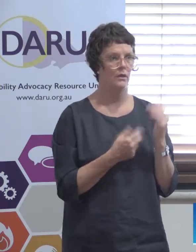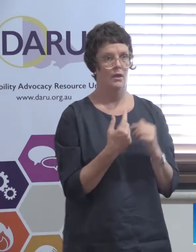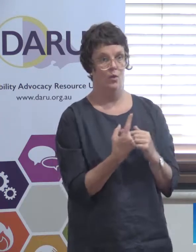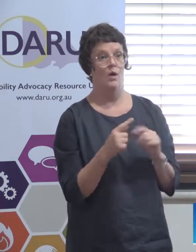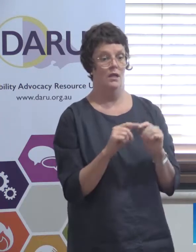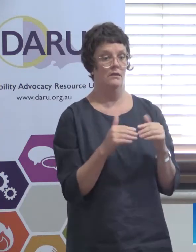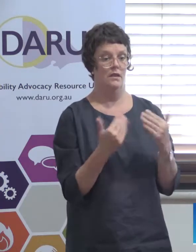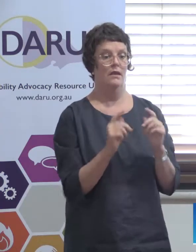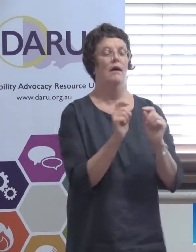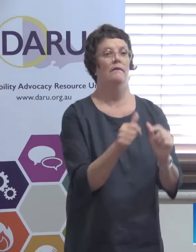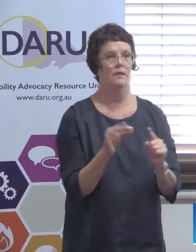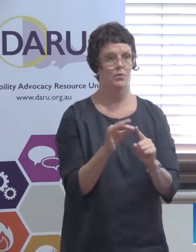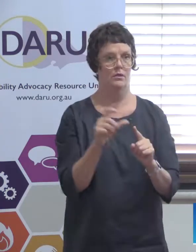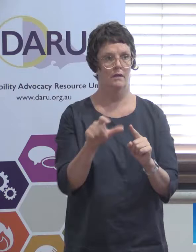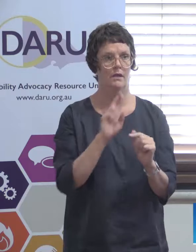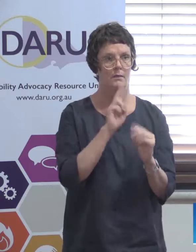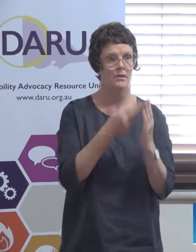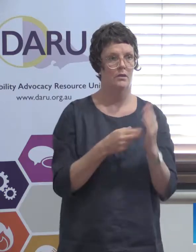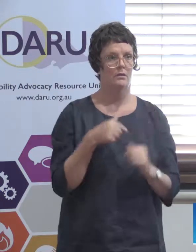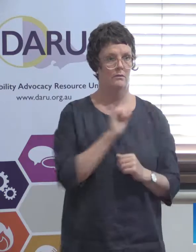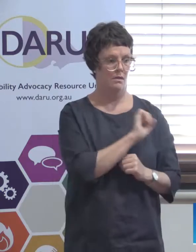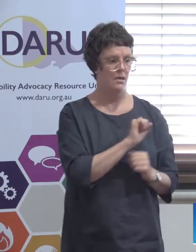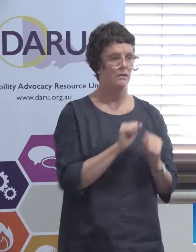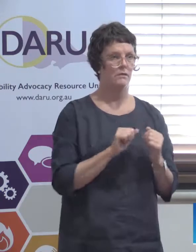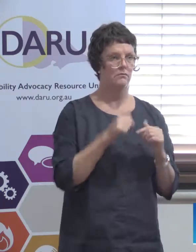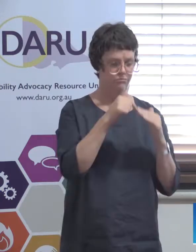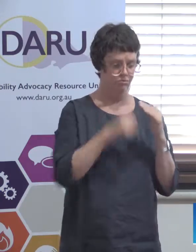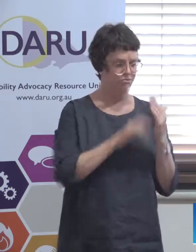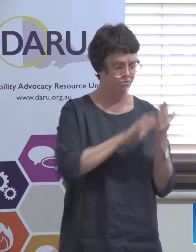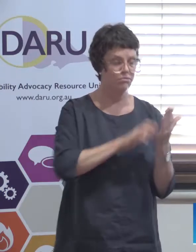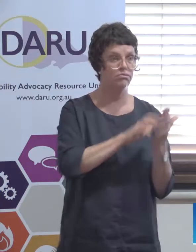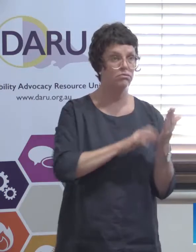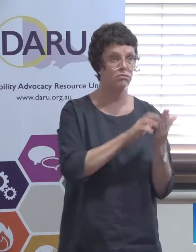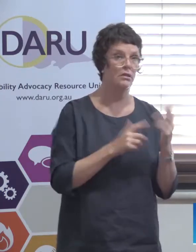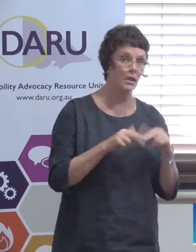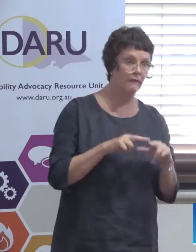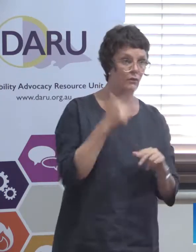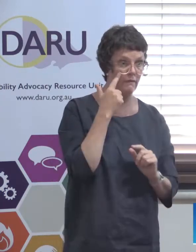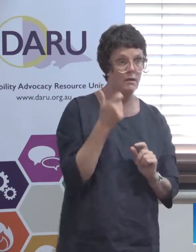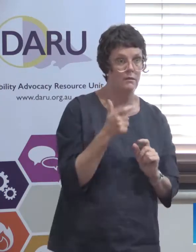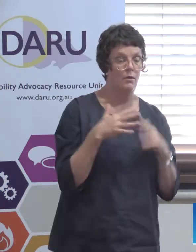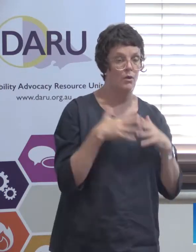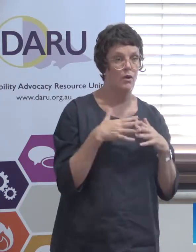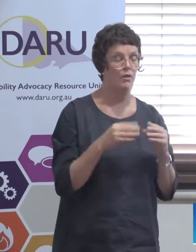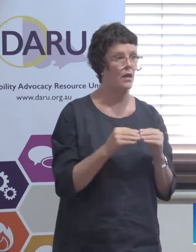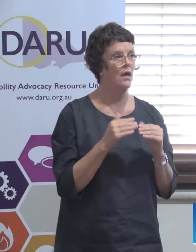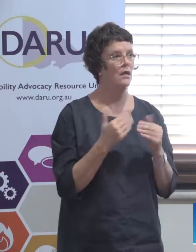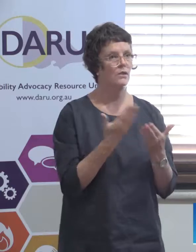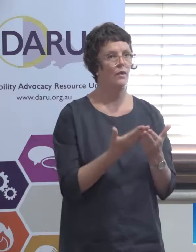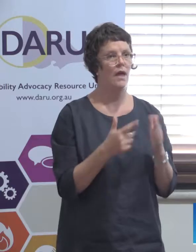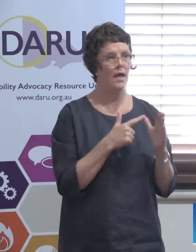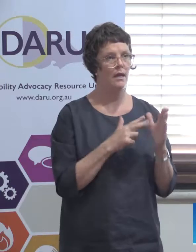Productivity Commission one and and that's a detailed report that's actually if any any of you can go and hunt it out it's on the